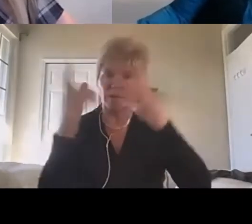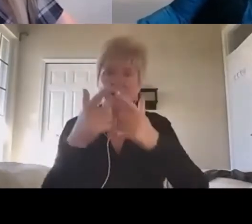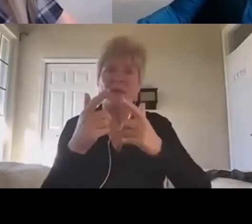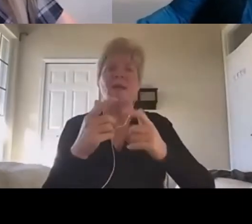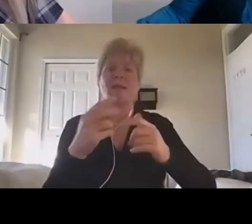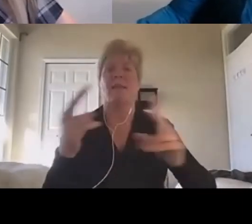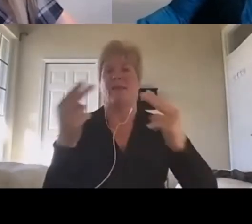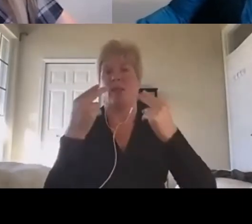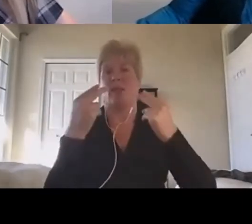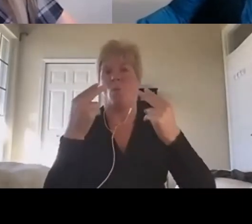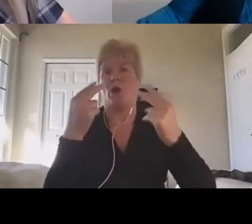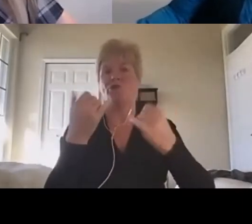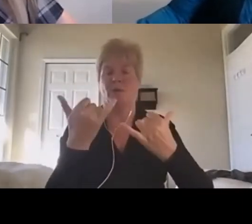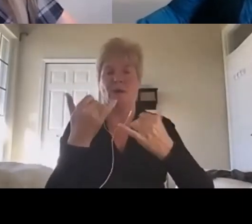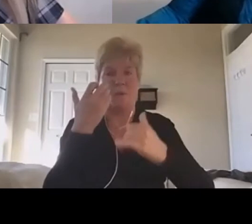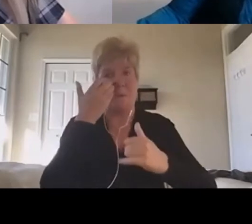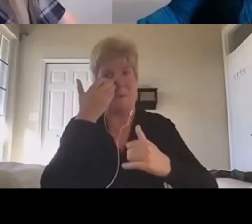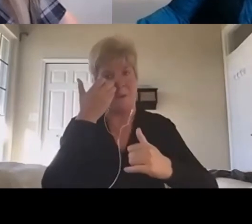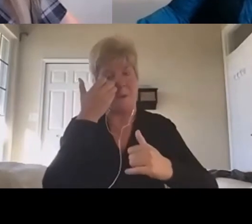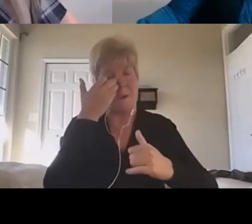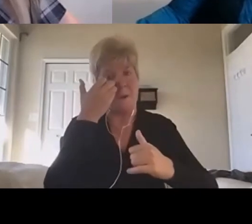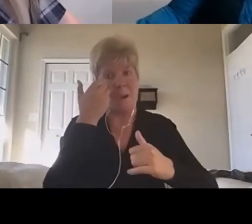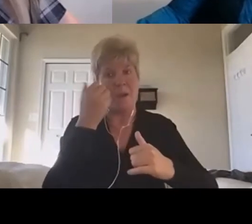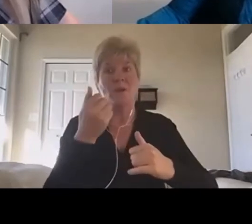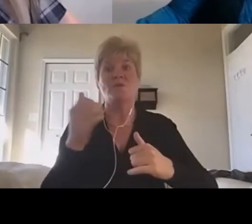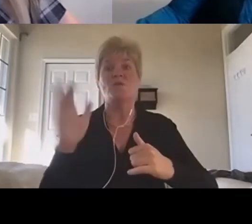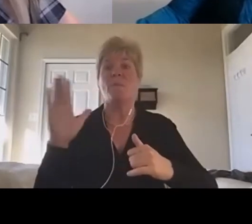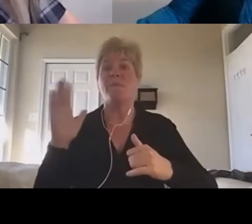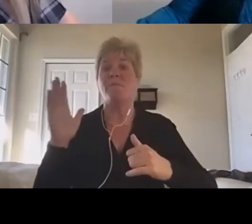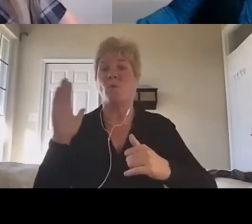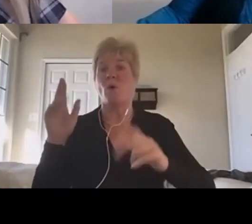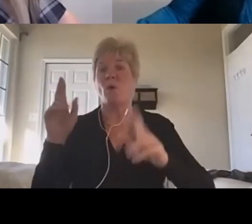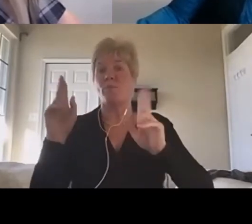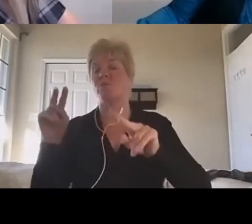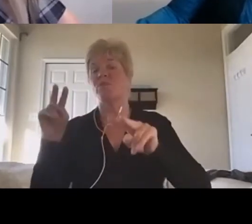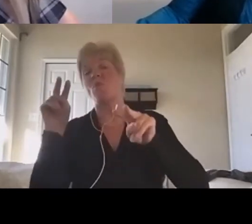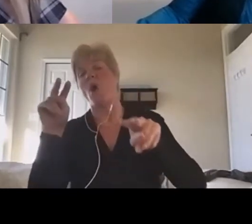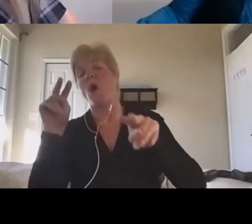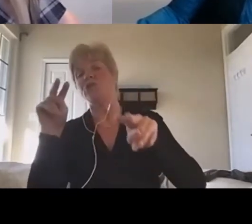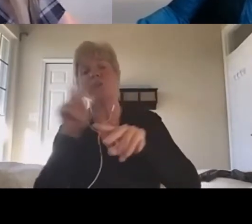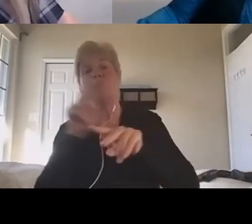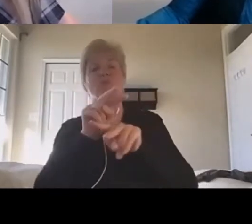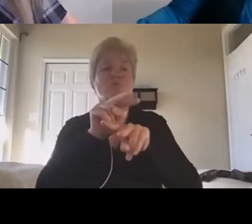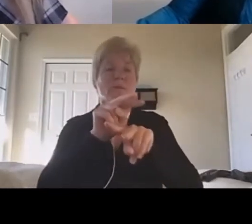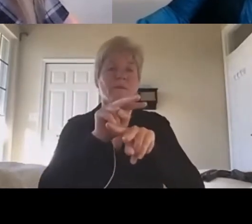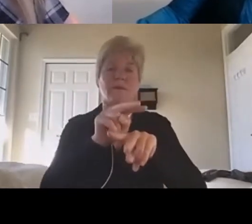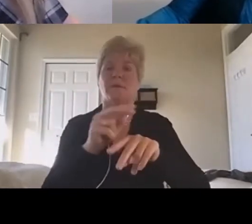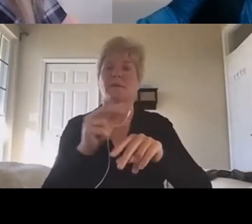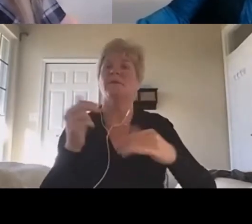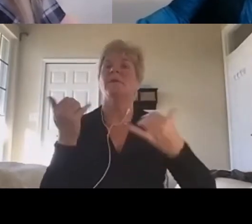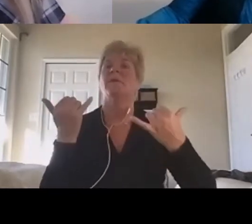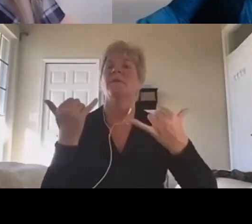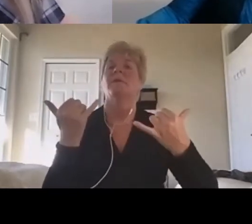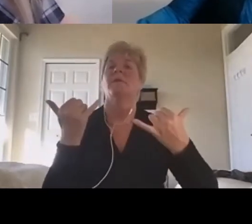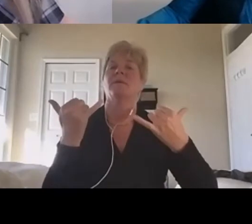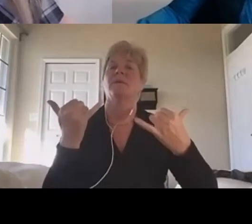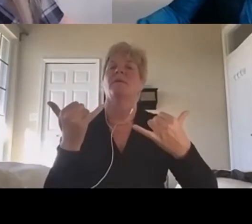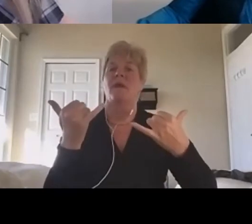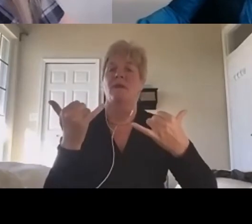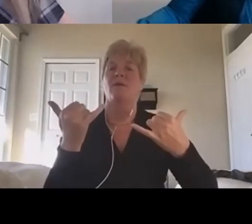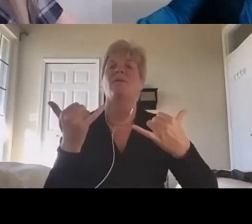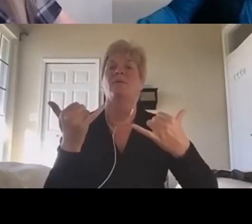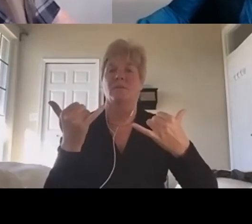And so rather than having a person viewing and watching you and supervising you, there are many